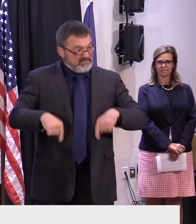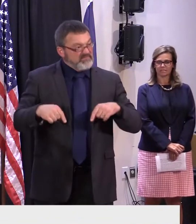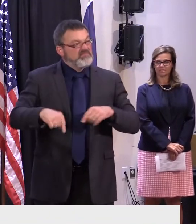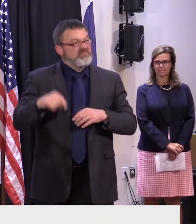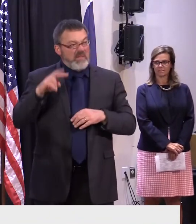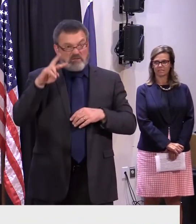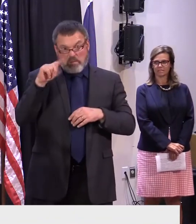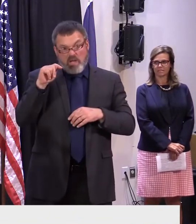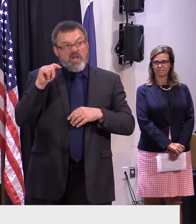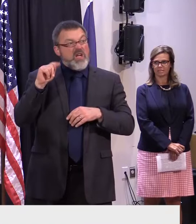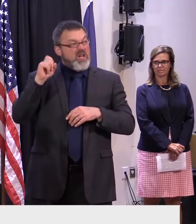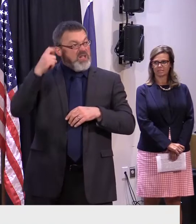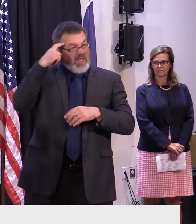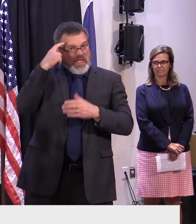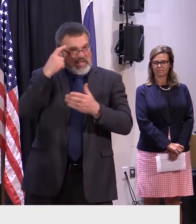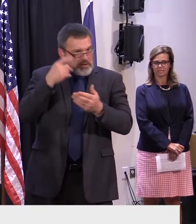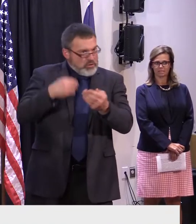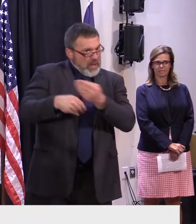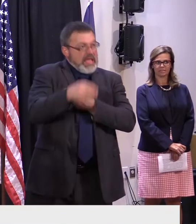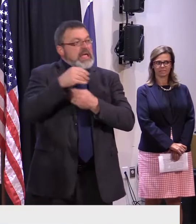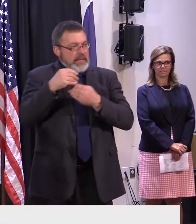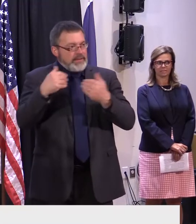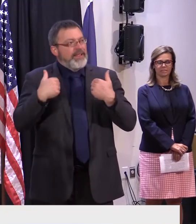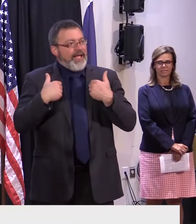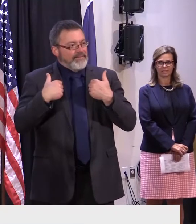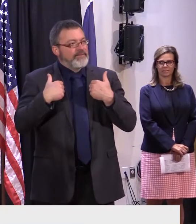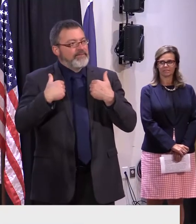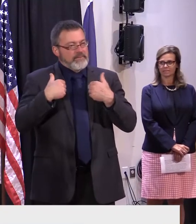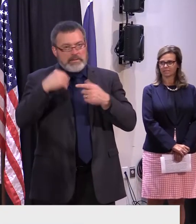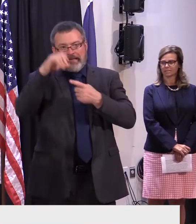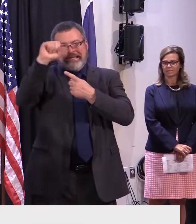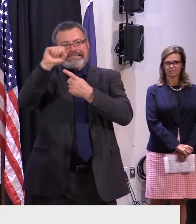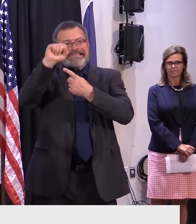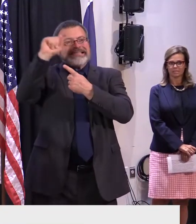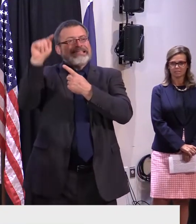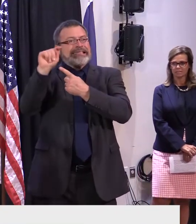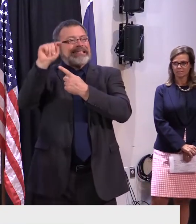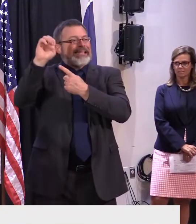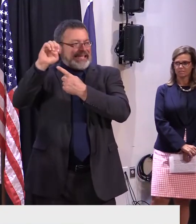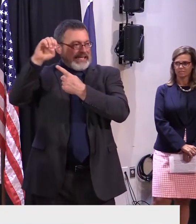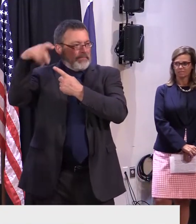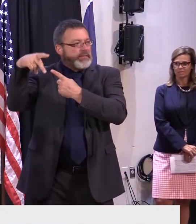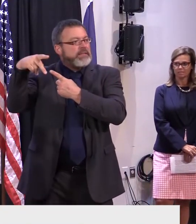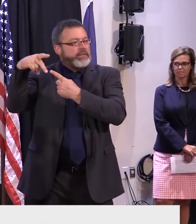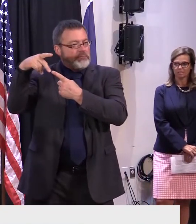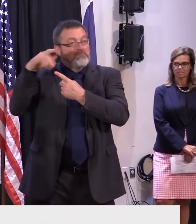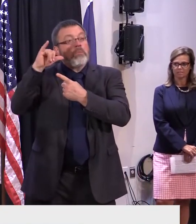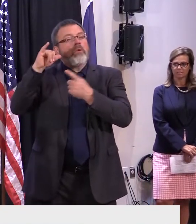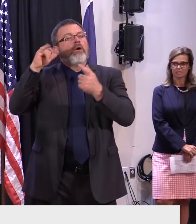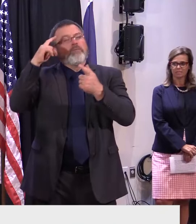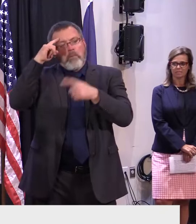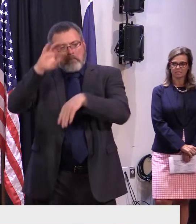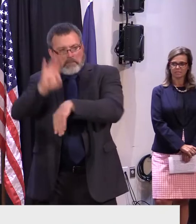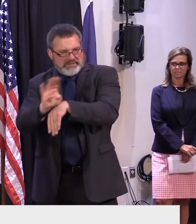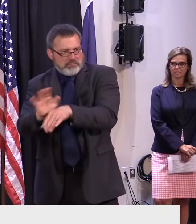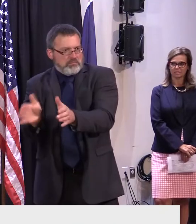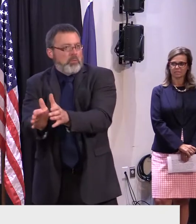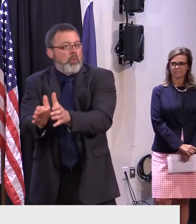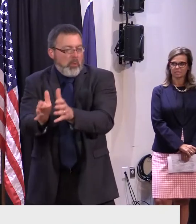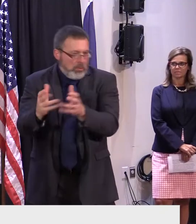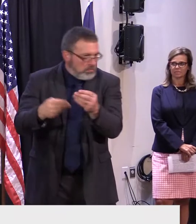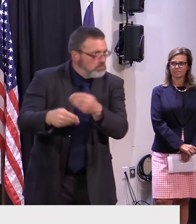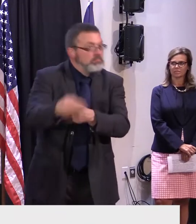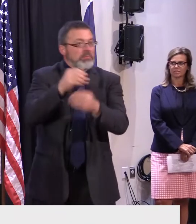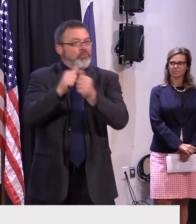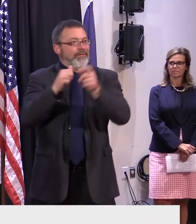Expansion Program, which we call STEP. It's a U.S. Small Business Administration grant. And we were just told that we